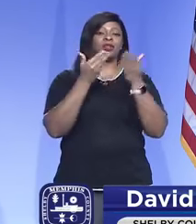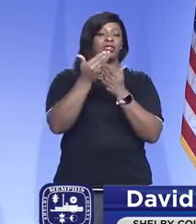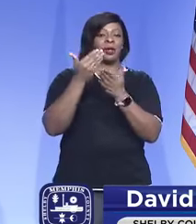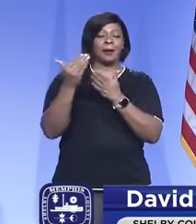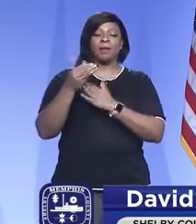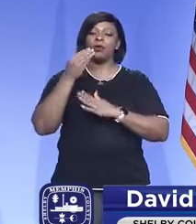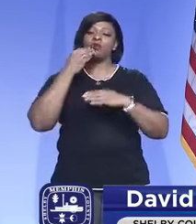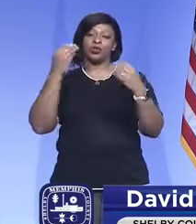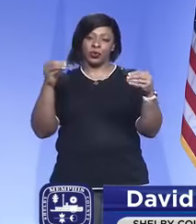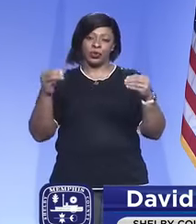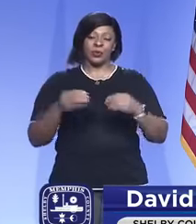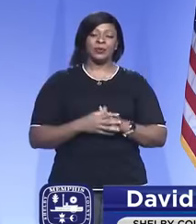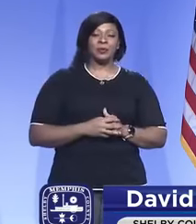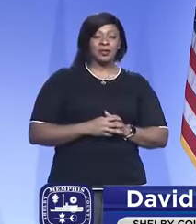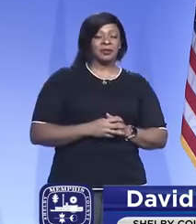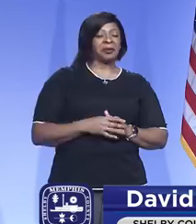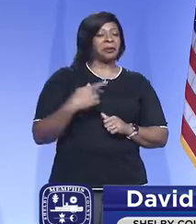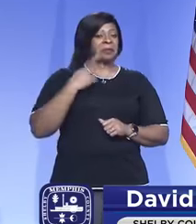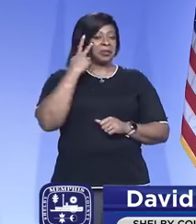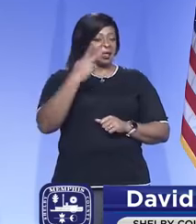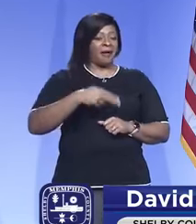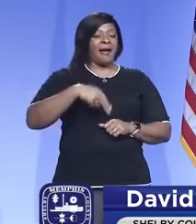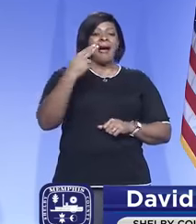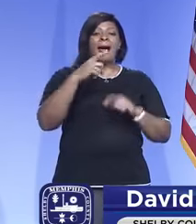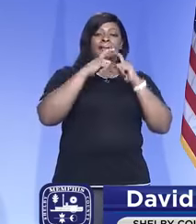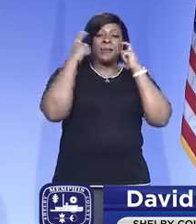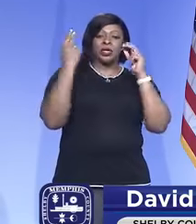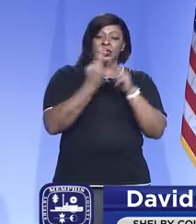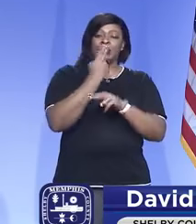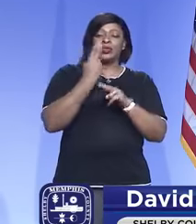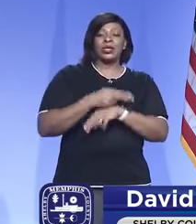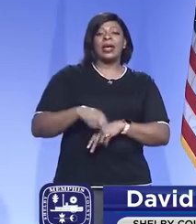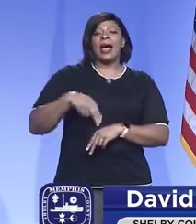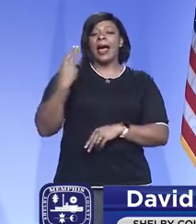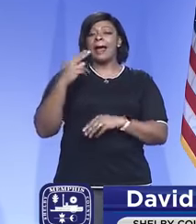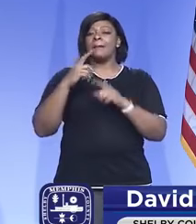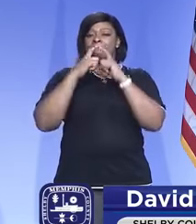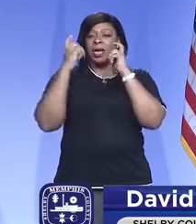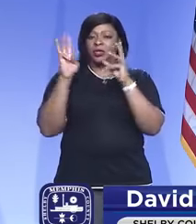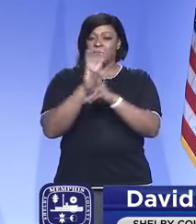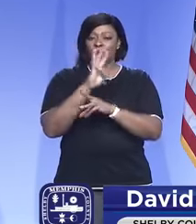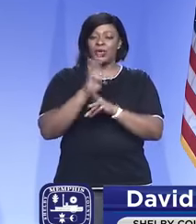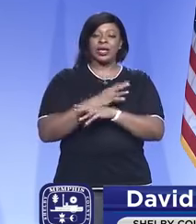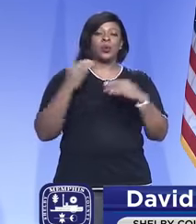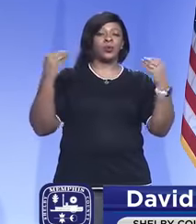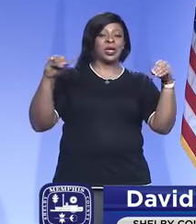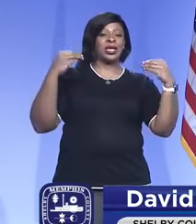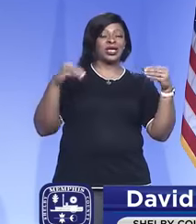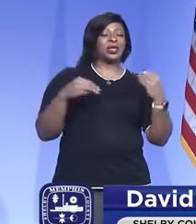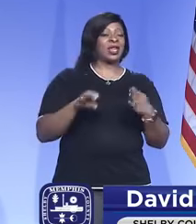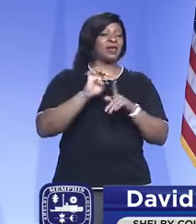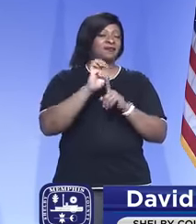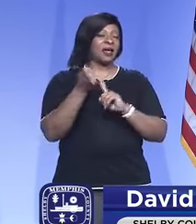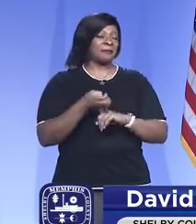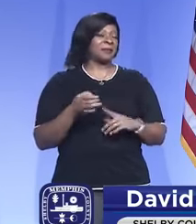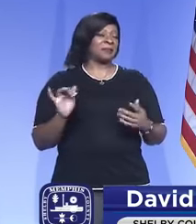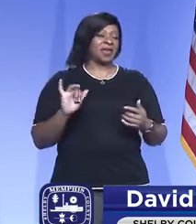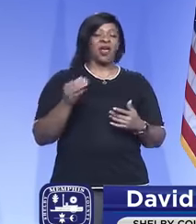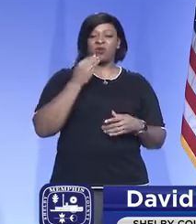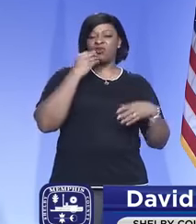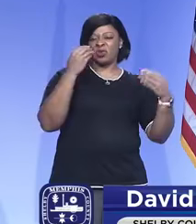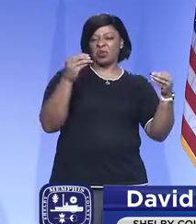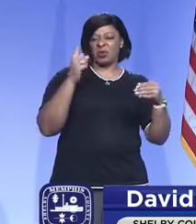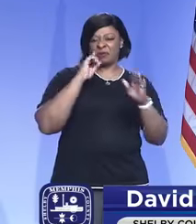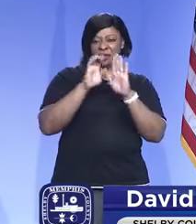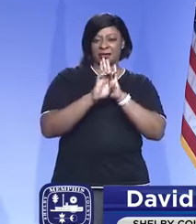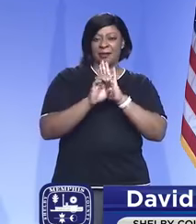at the grocery store. So we see high mask utilization, high mask wearing in retail environments like, you know, grocery